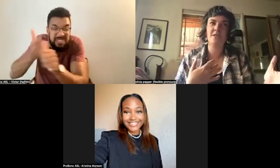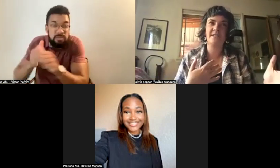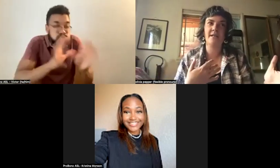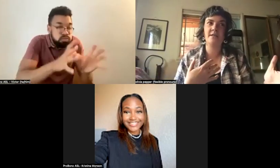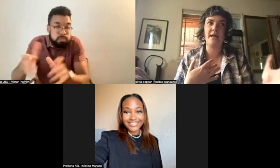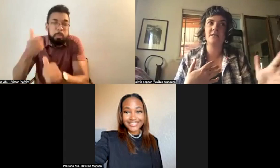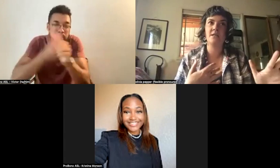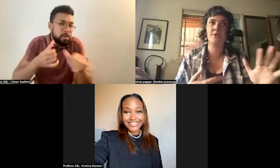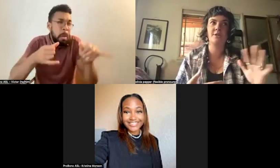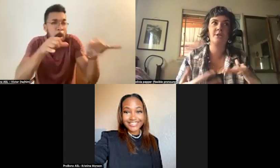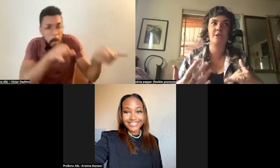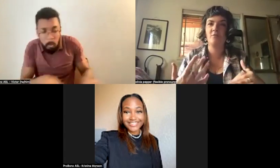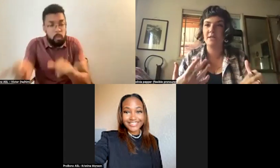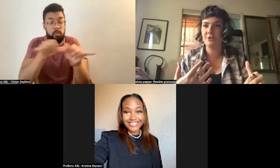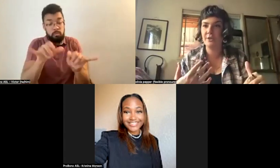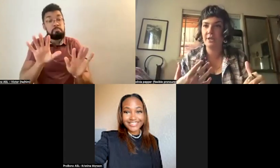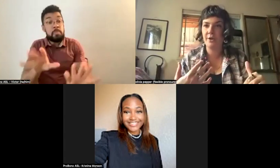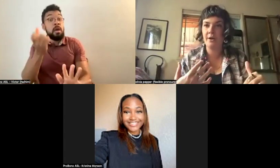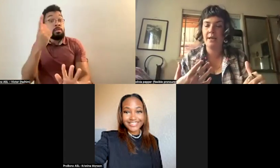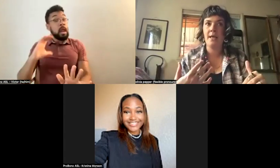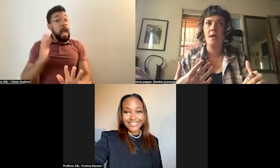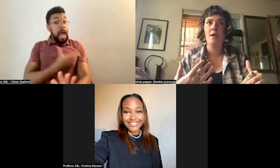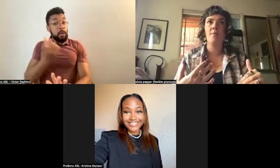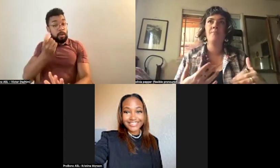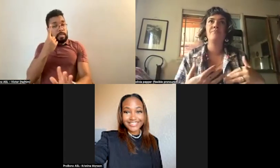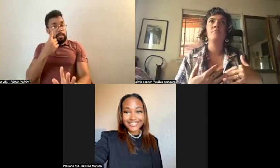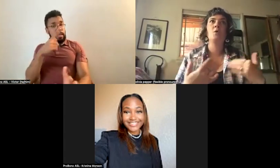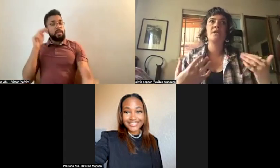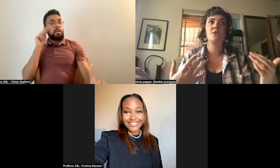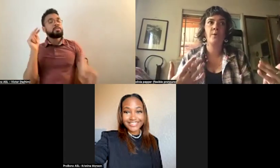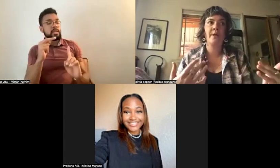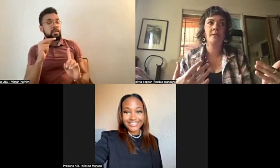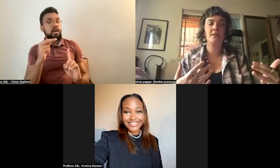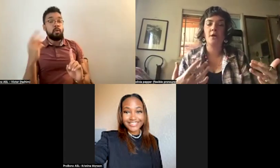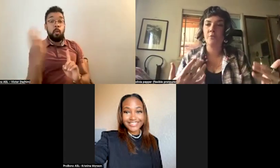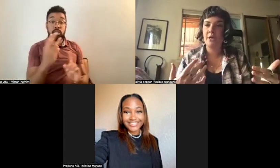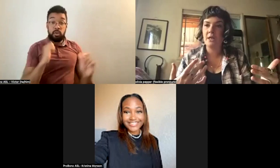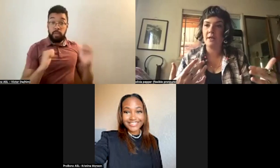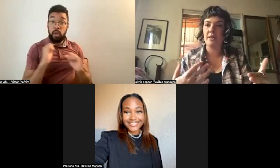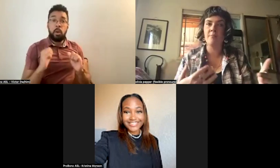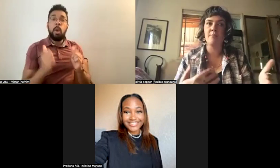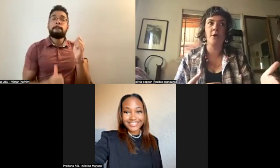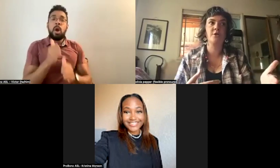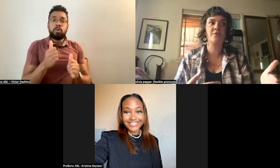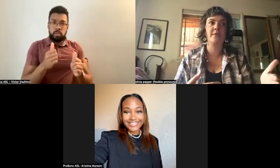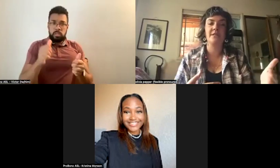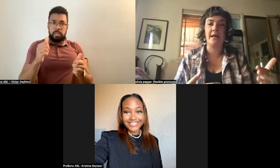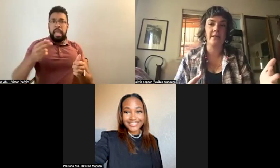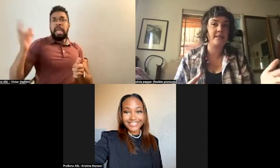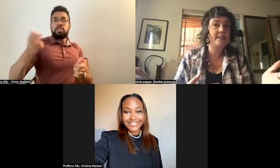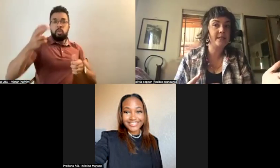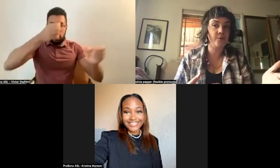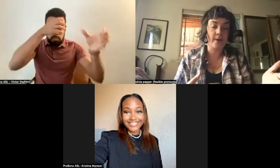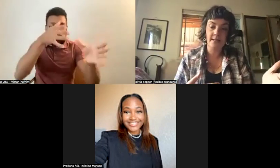of understand as the tradition of Western theater, most historians agree that it emerged from the